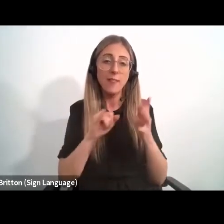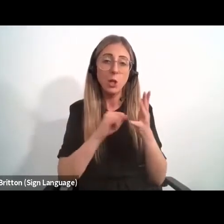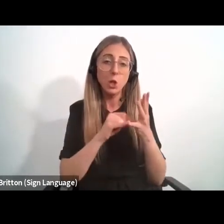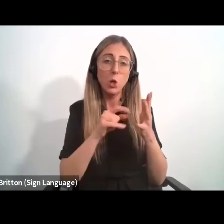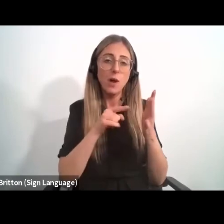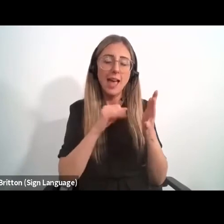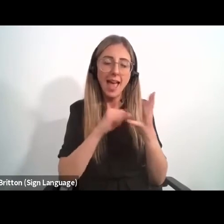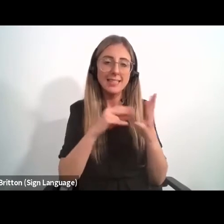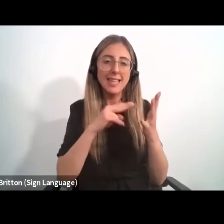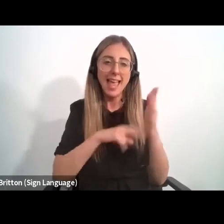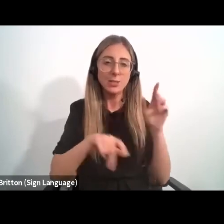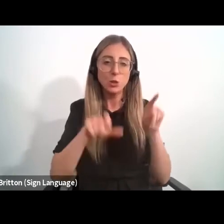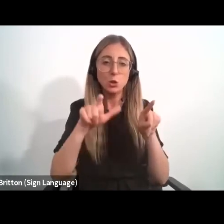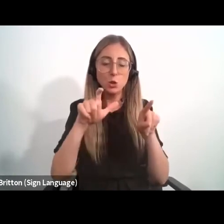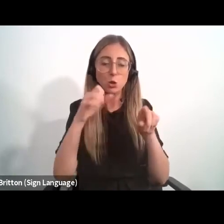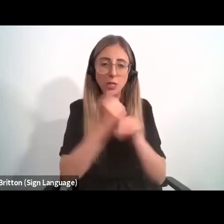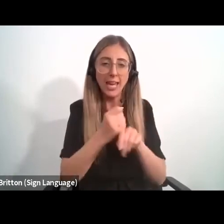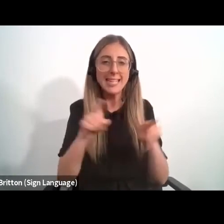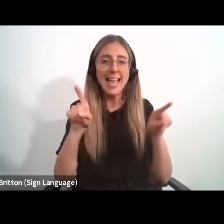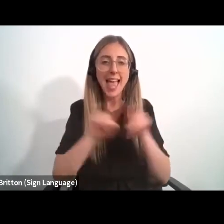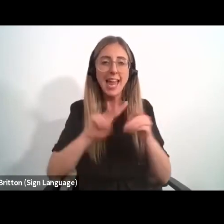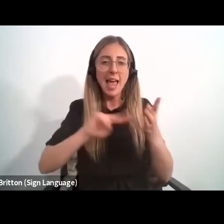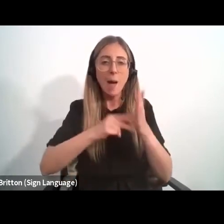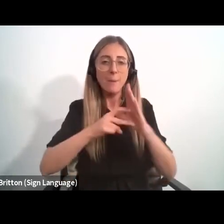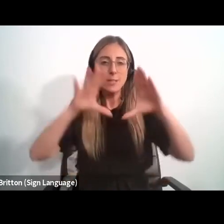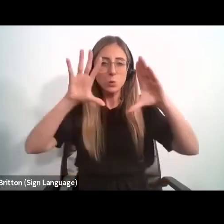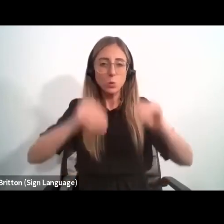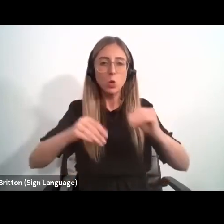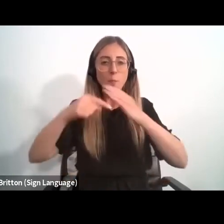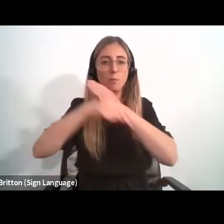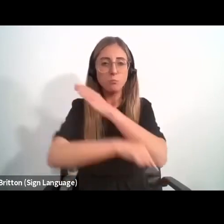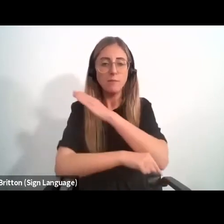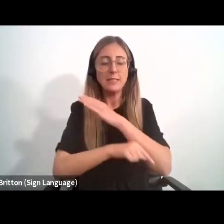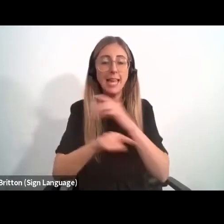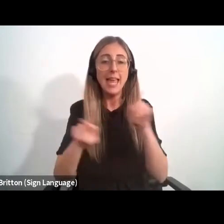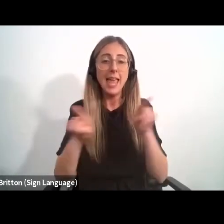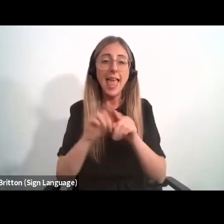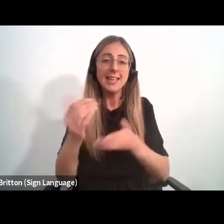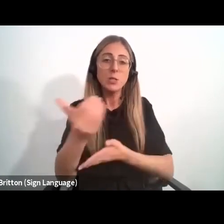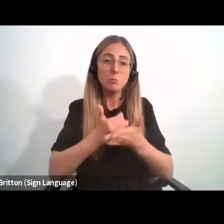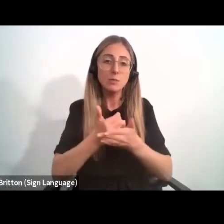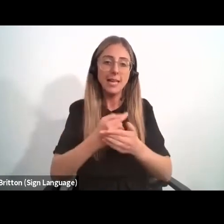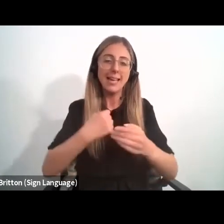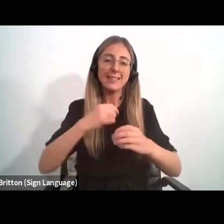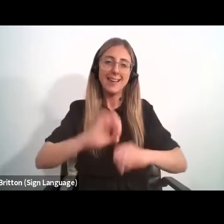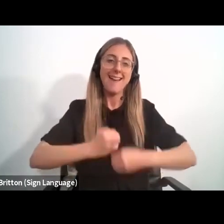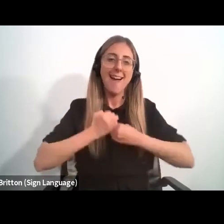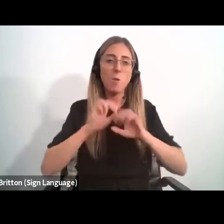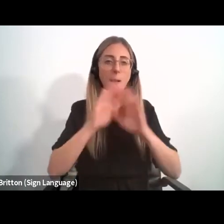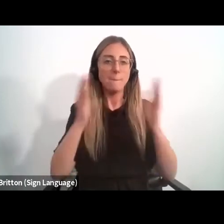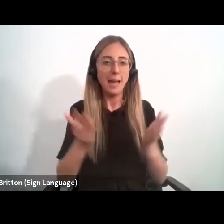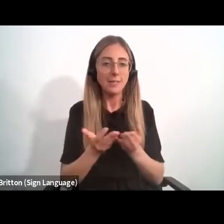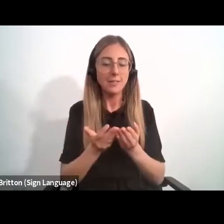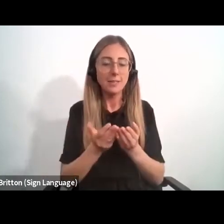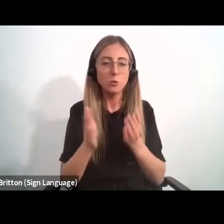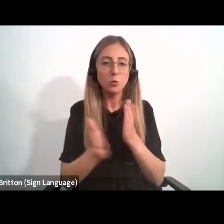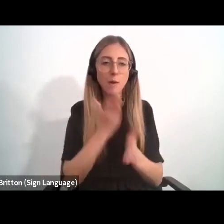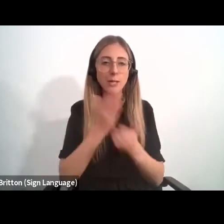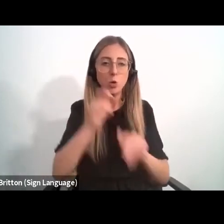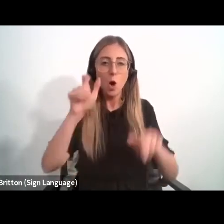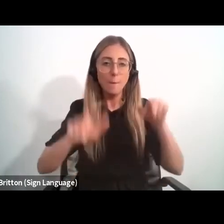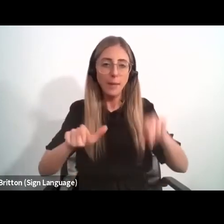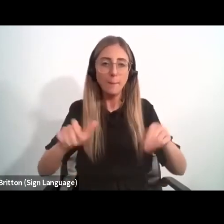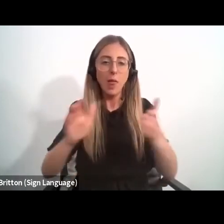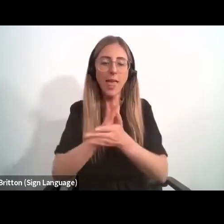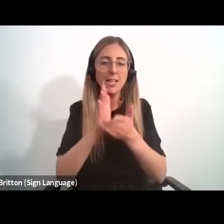a master plan for ending poverty, protecting the planet, and ensuring that people enjoy peace and prosperity